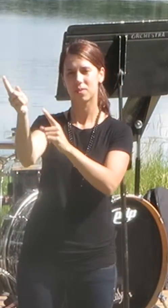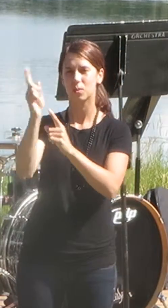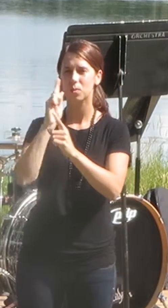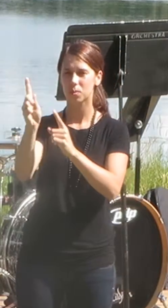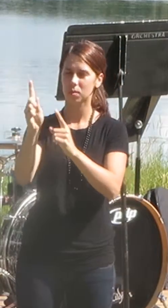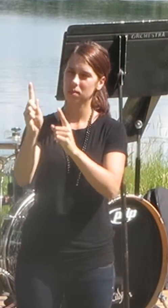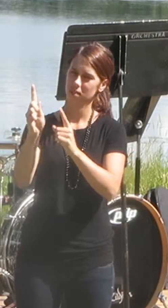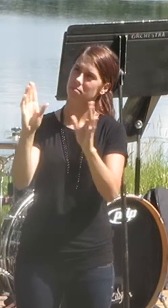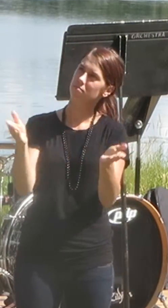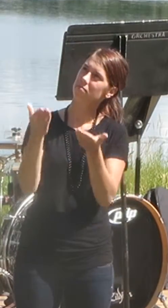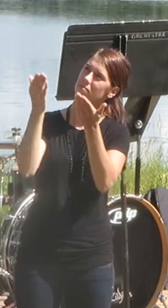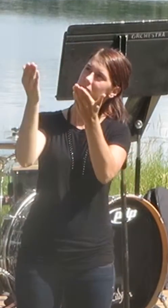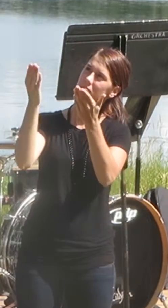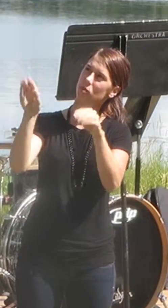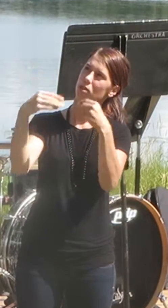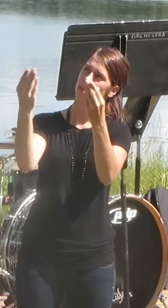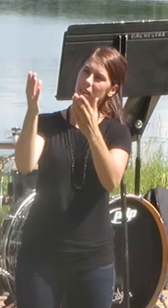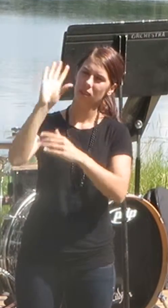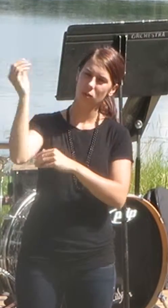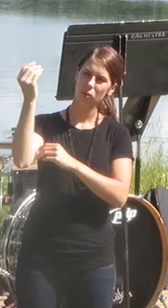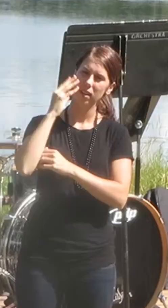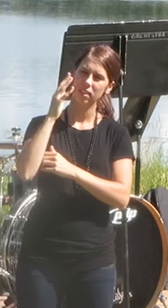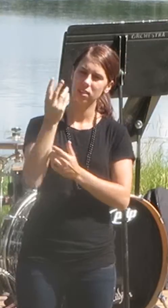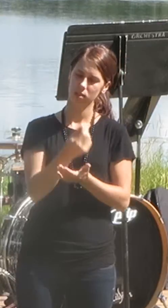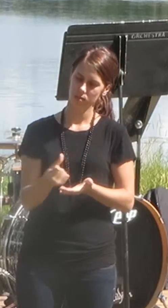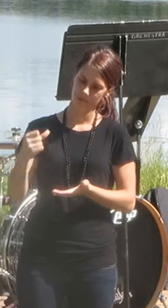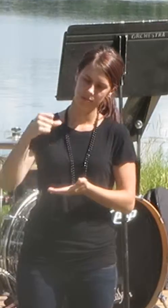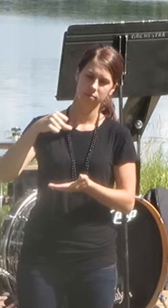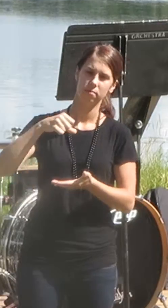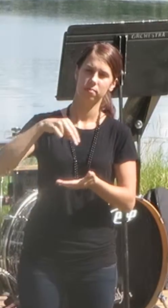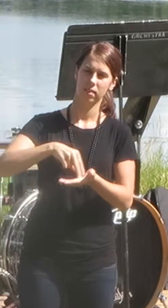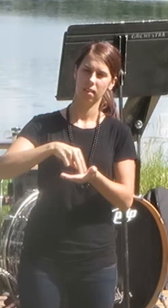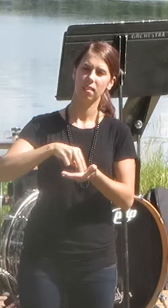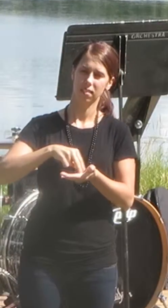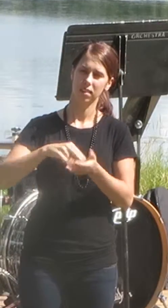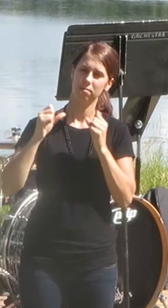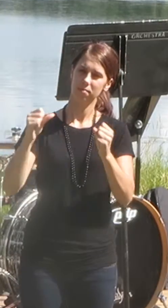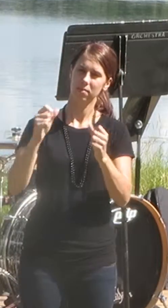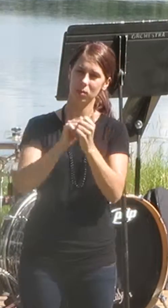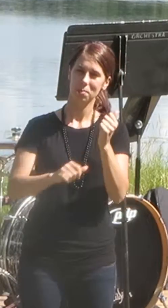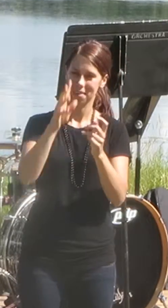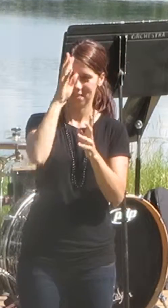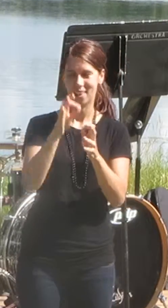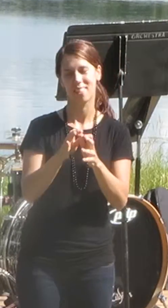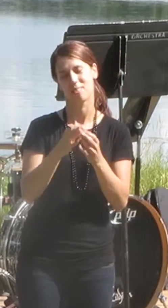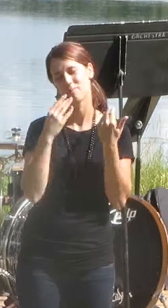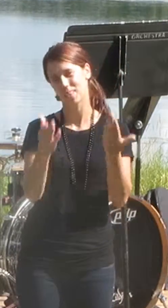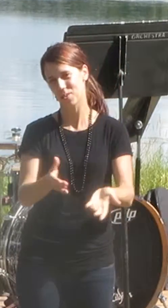grant me the grace to stand firm in my faith. Thank you.